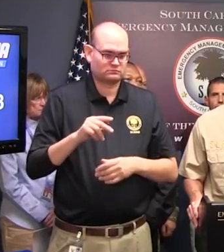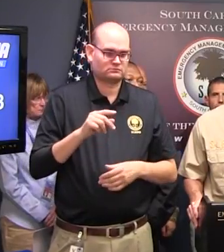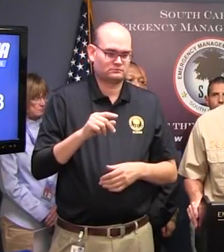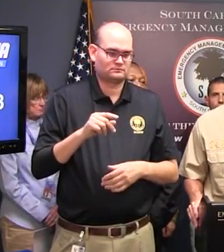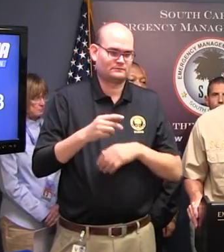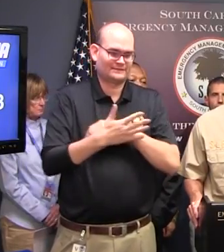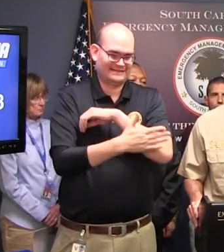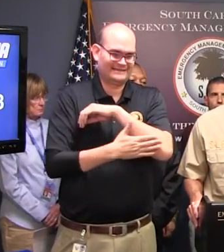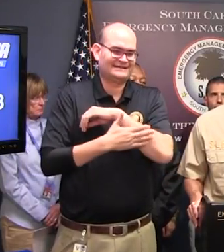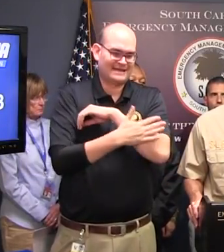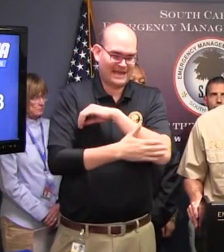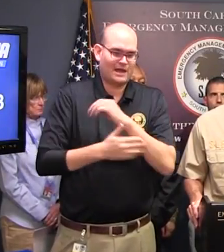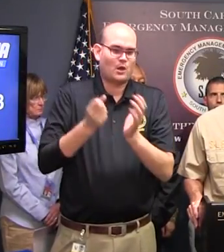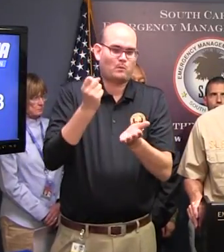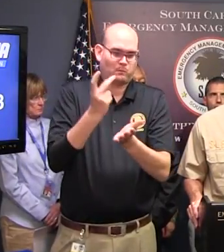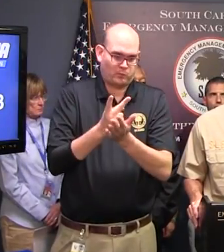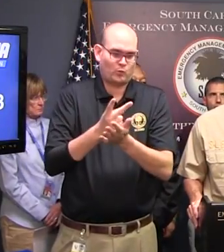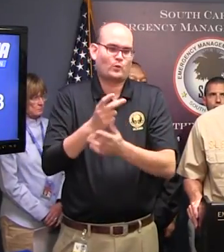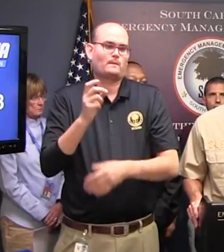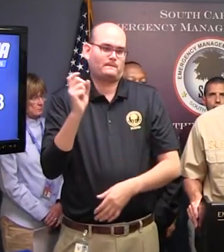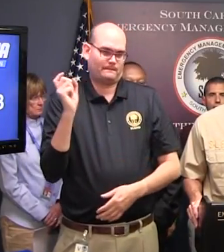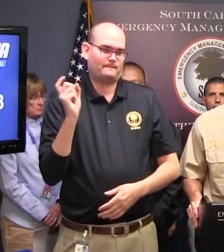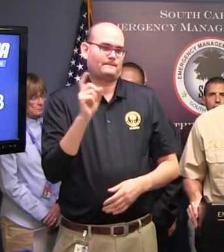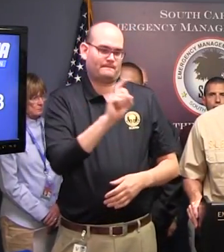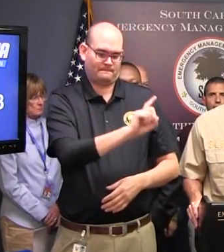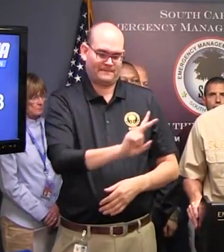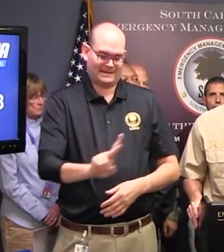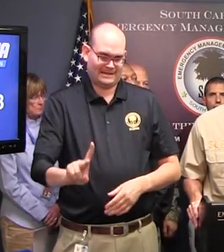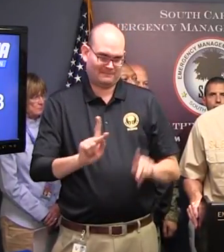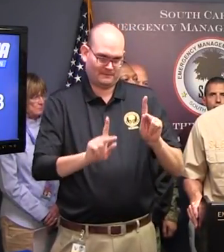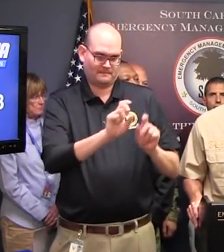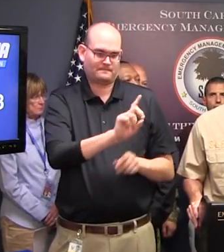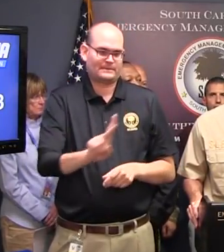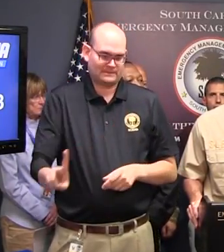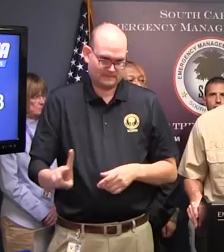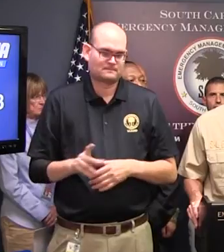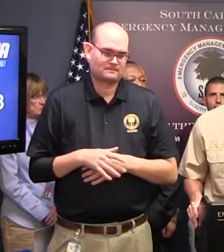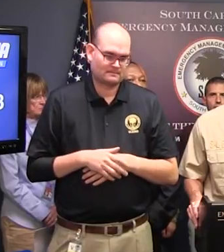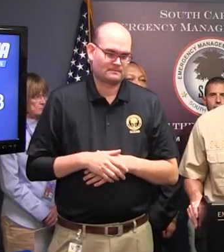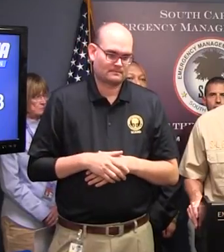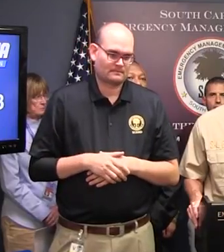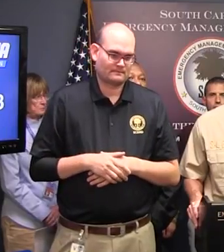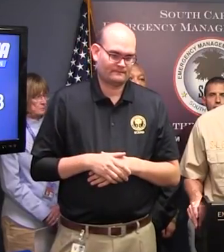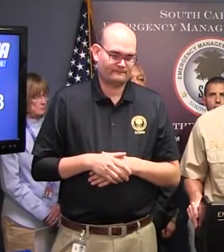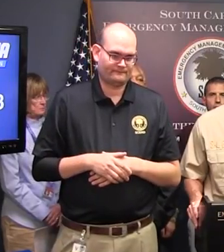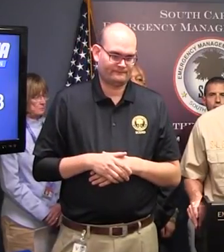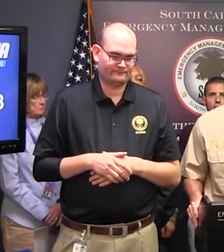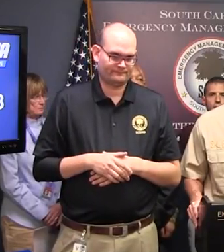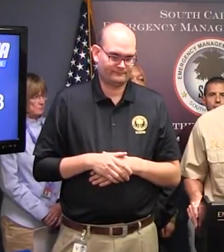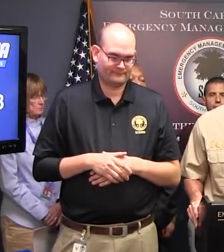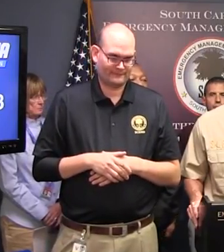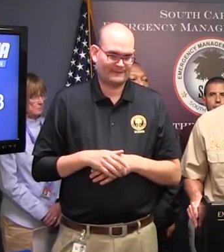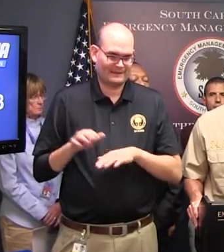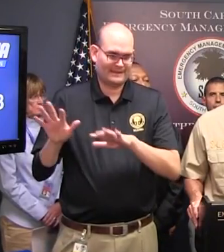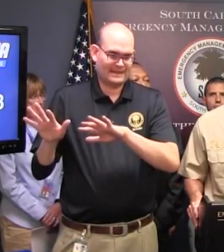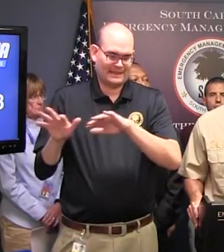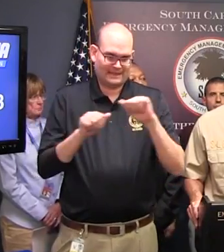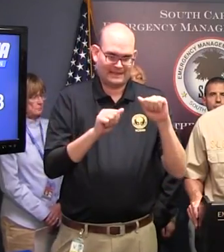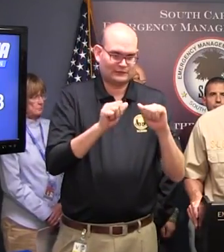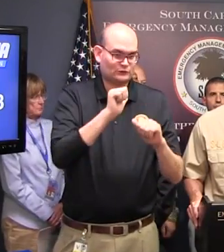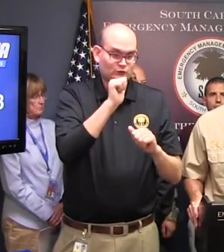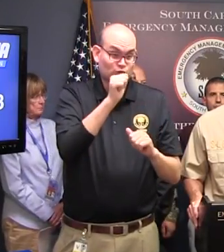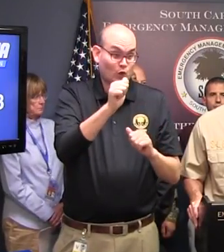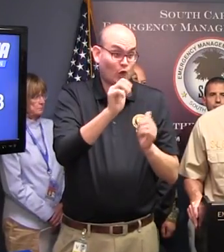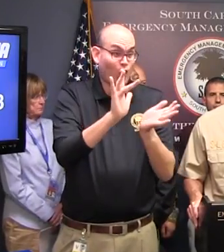again, we want to make sure and send that warning out to anybody trying to take advantage of those individuals who's left. Those patrols will be